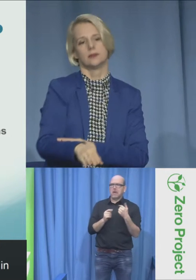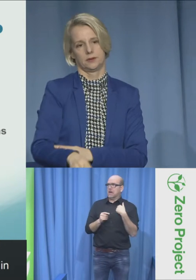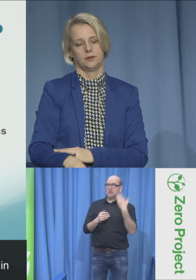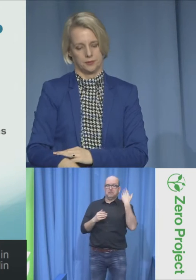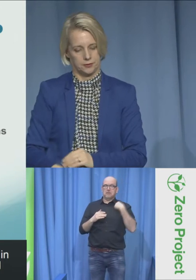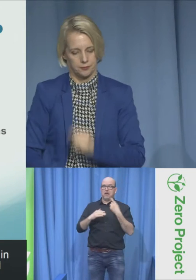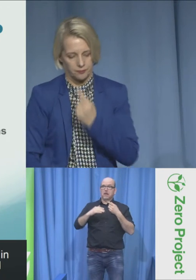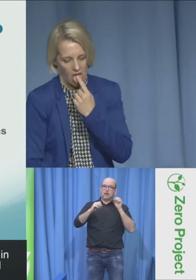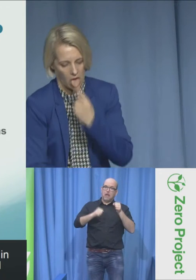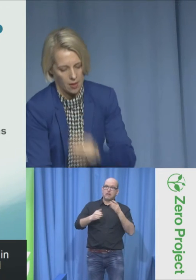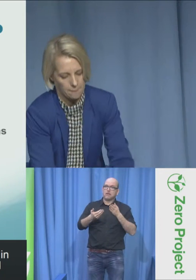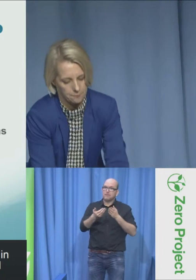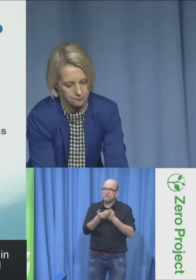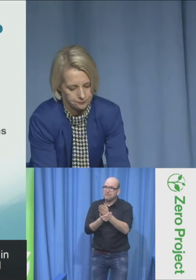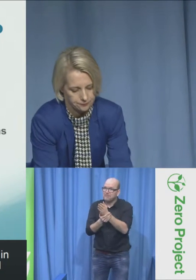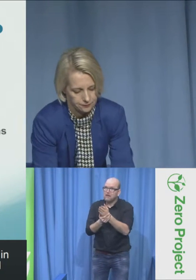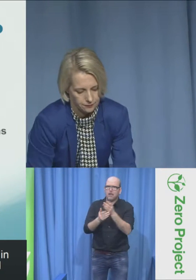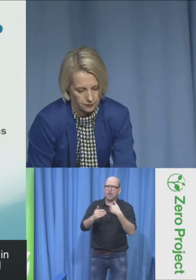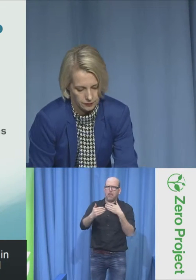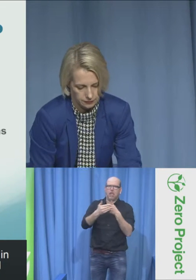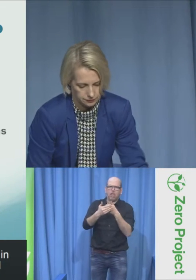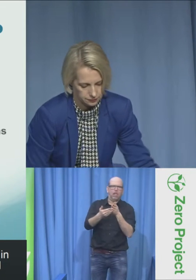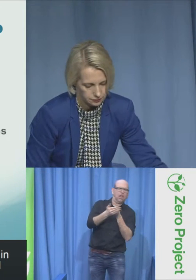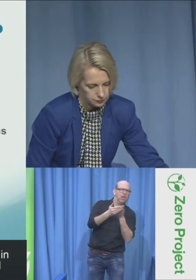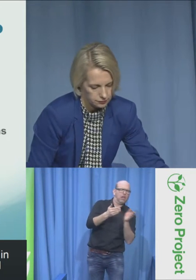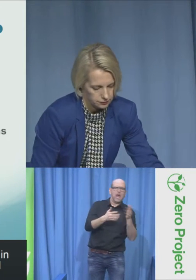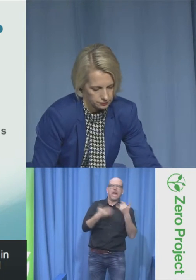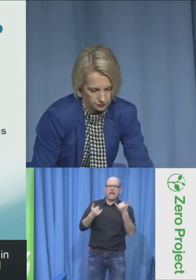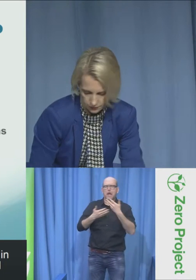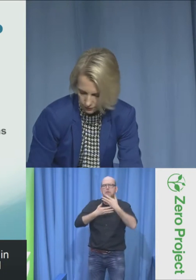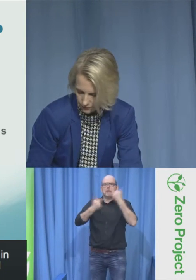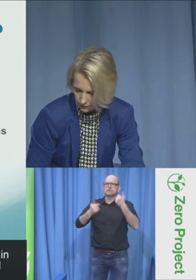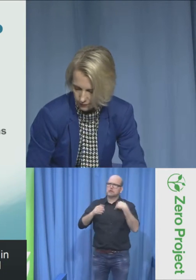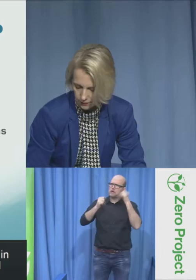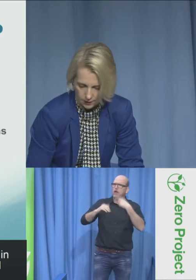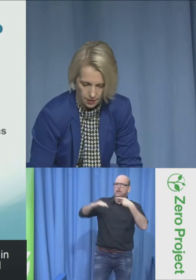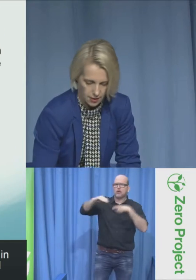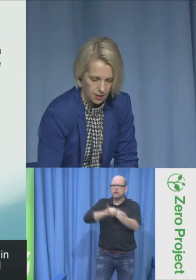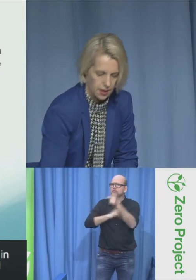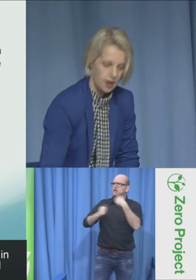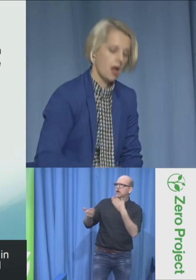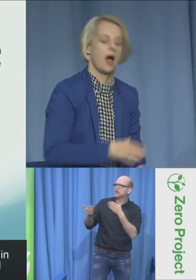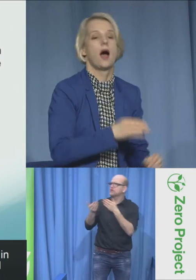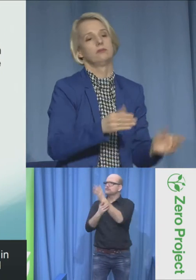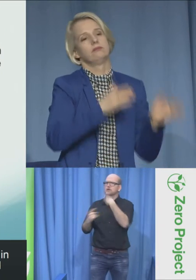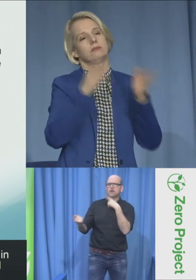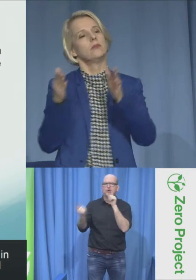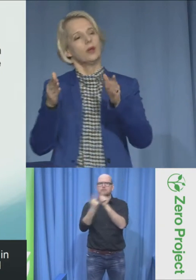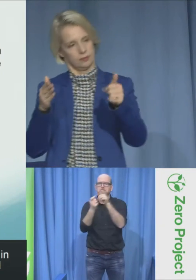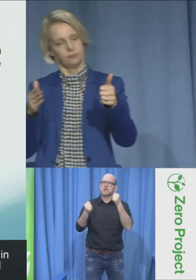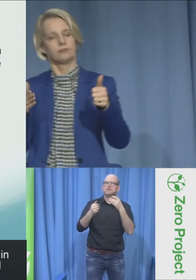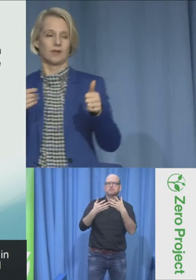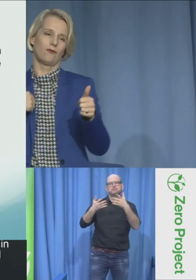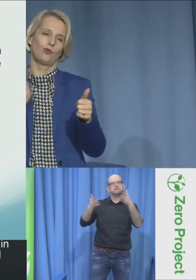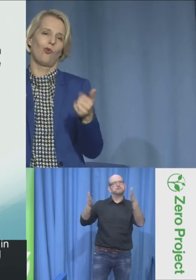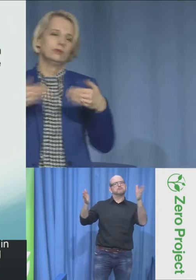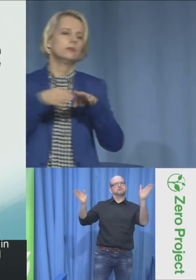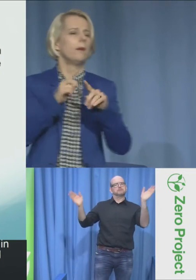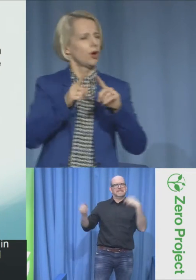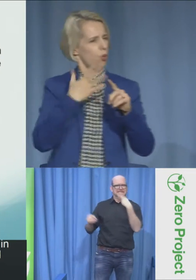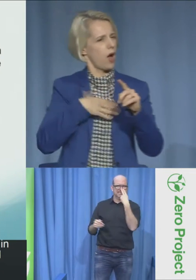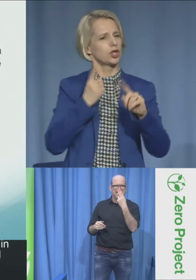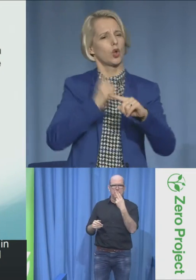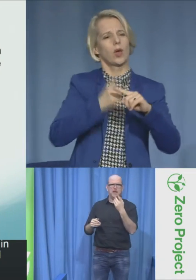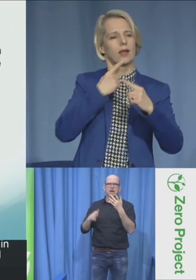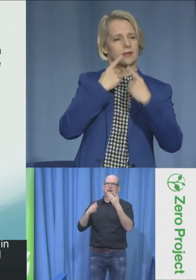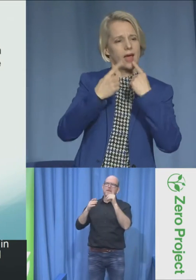European institutions have become more aware that they need to provide accessibility and that's what's happening on an ad hoc basis for